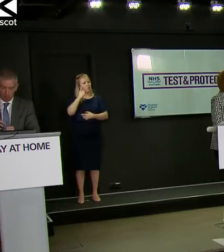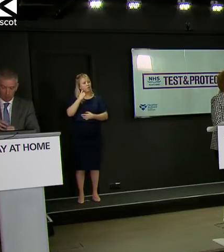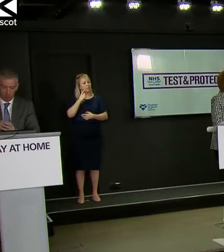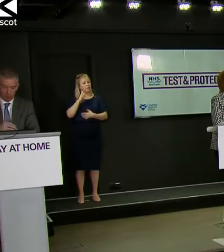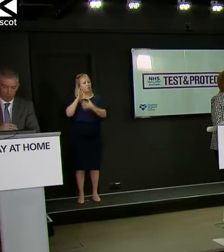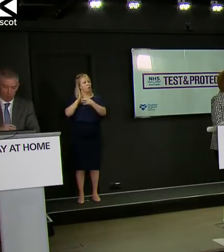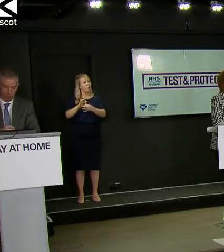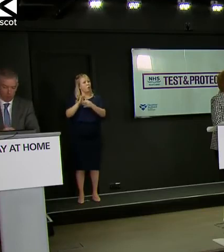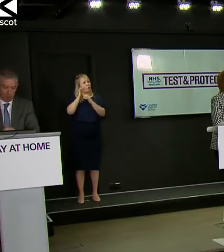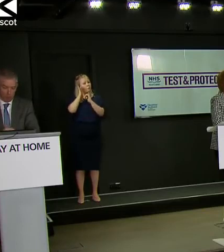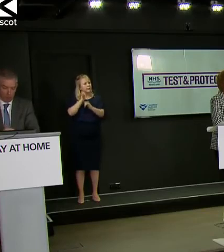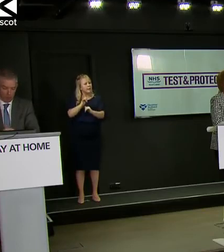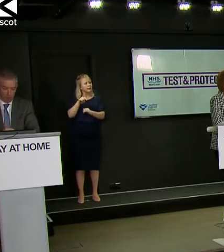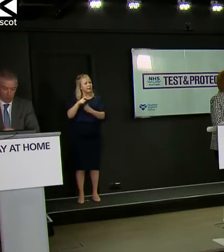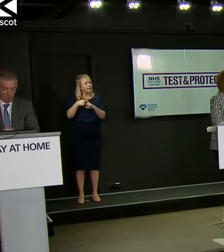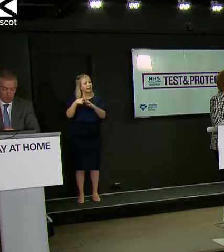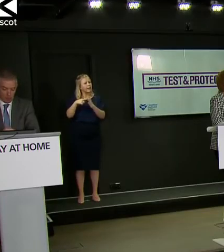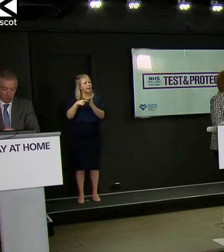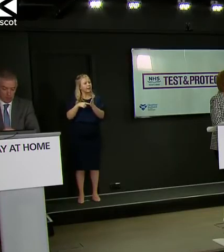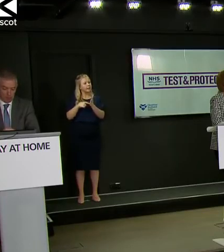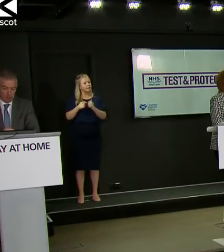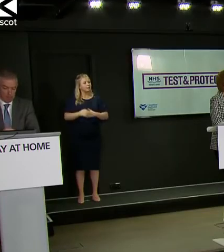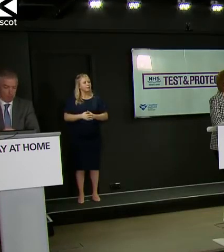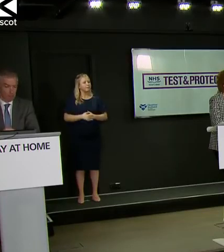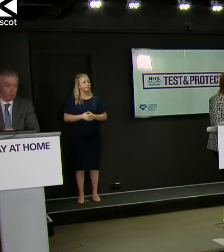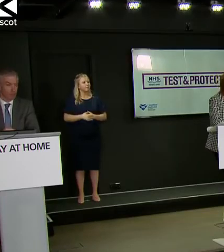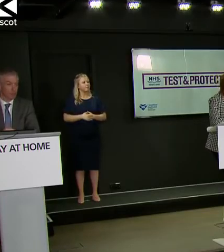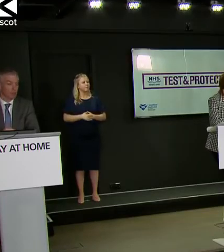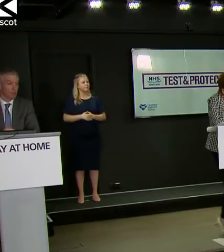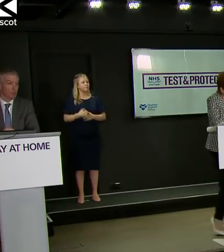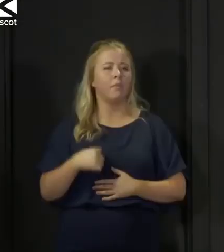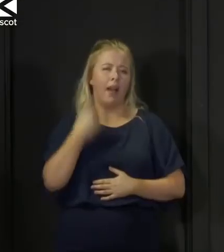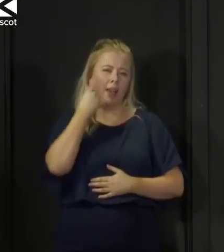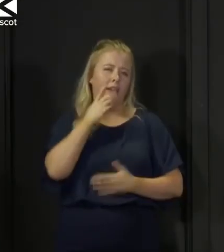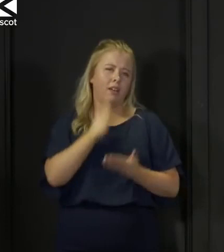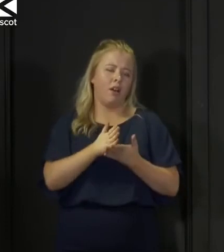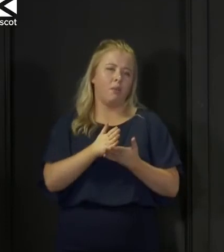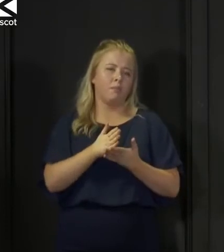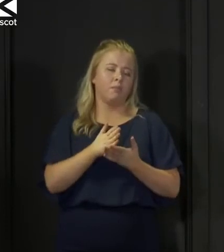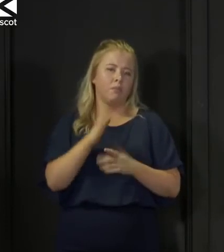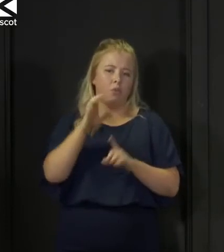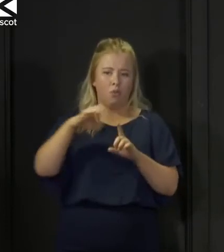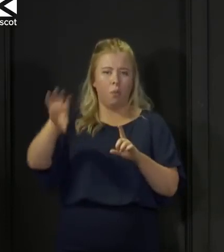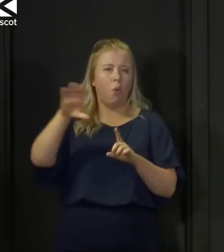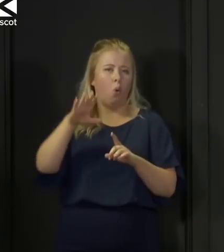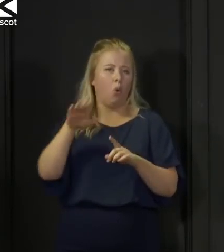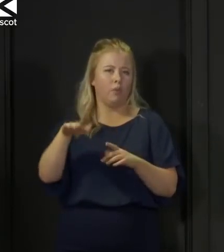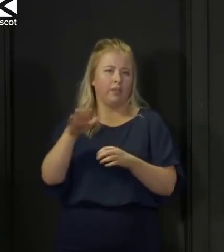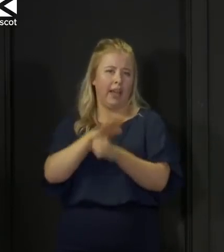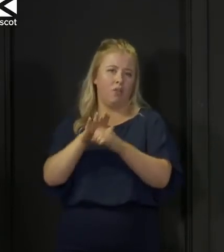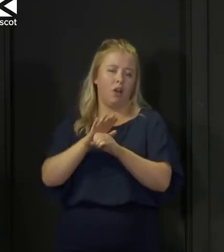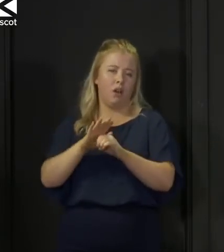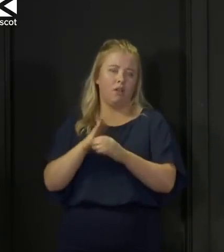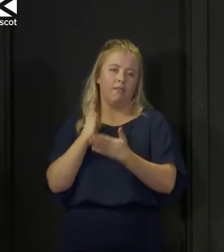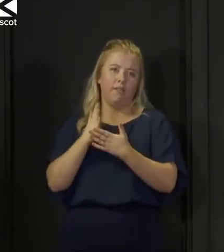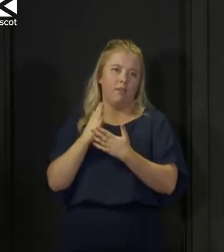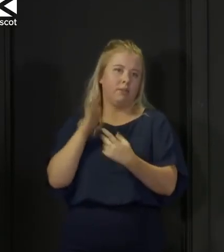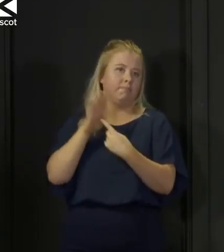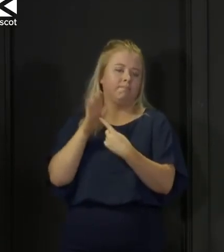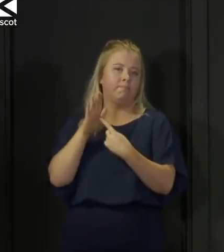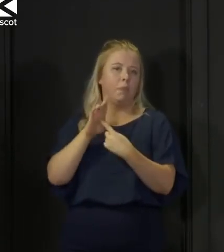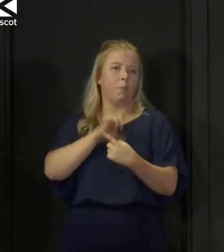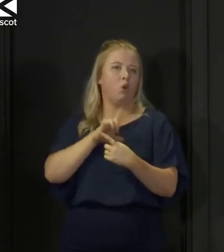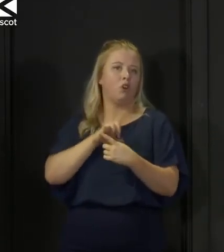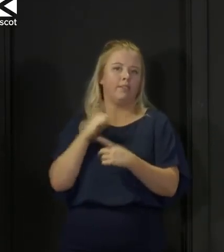terms of that expansion and home testing? I think you can take it as read that remote and rural areas are very much in our minds because obviously the